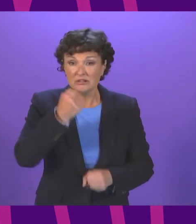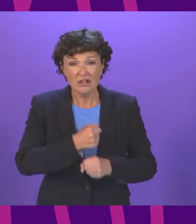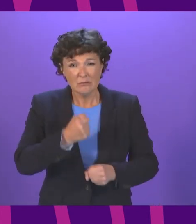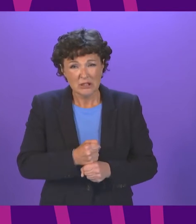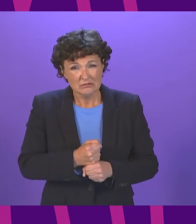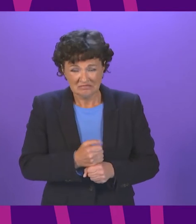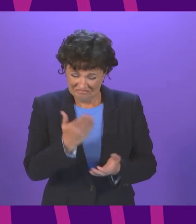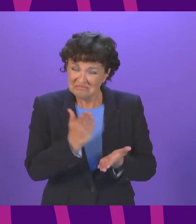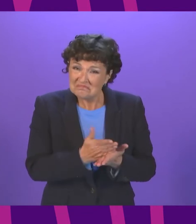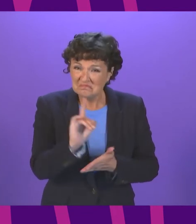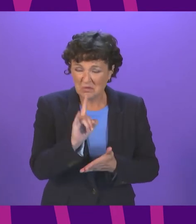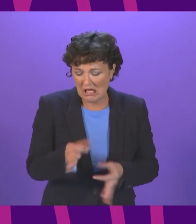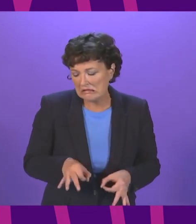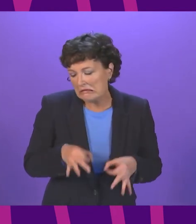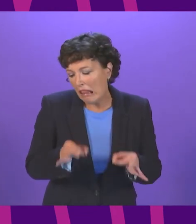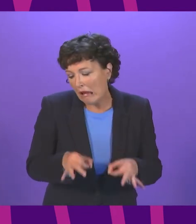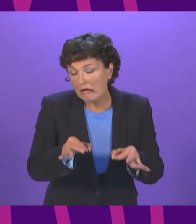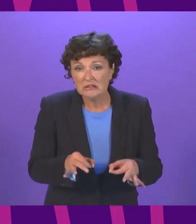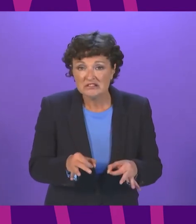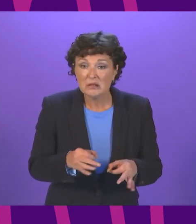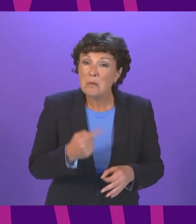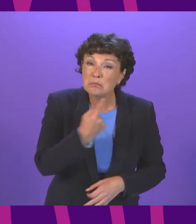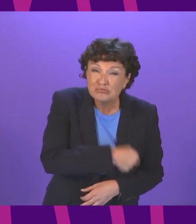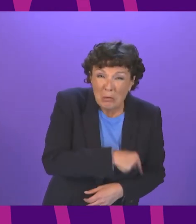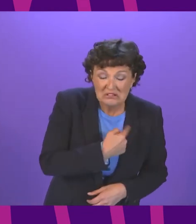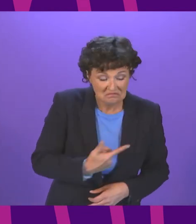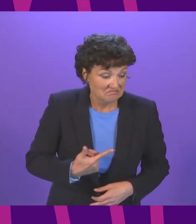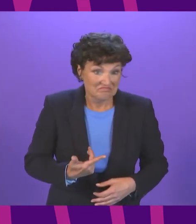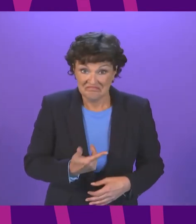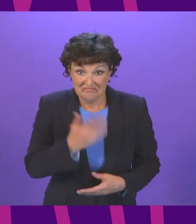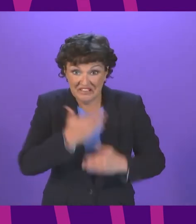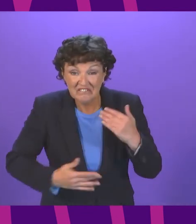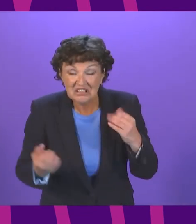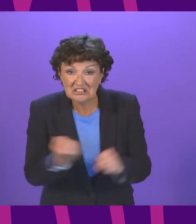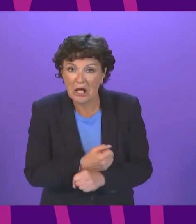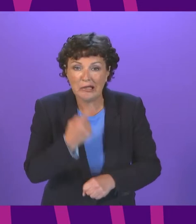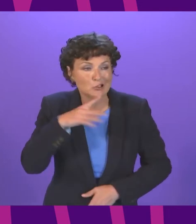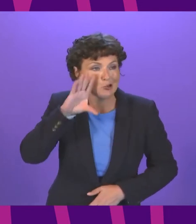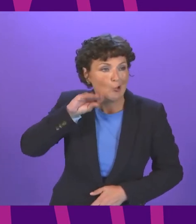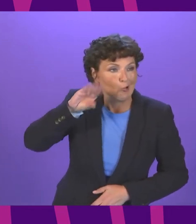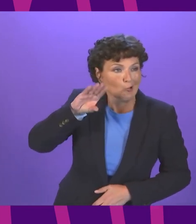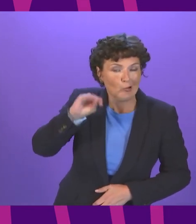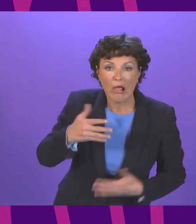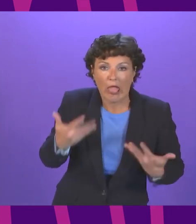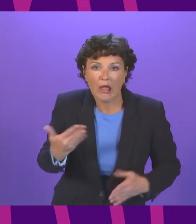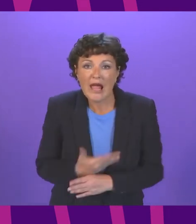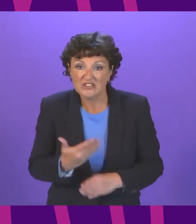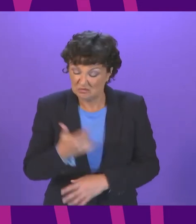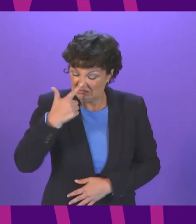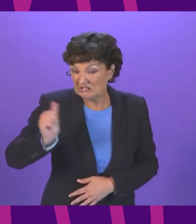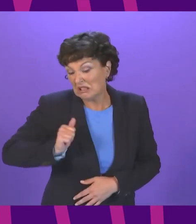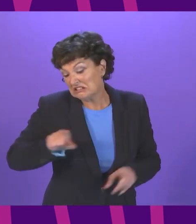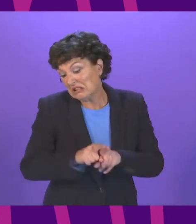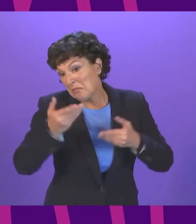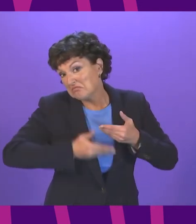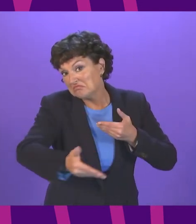delays broken promises and a gulf between spin and action and it seems we can expect more of the same. We are